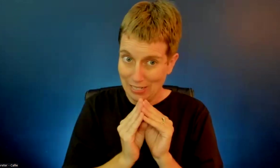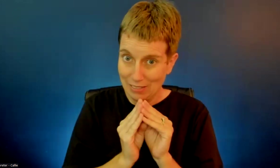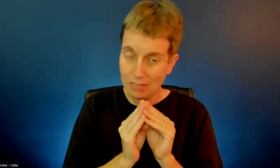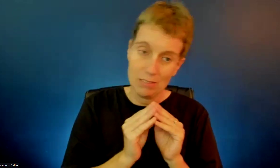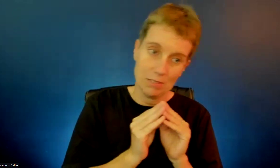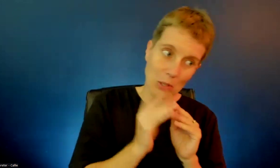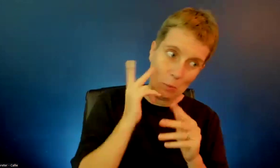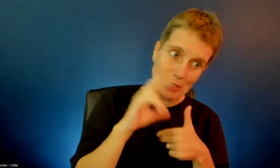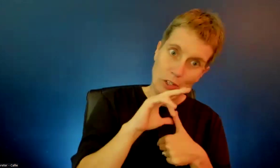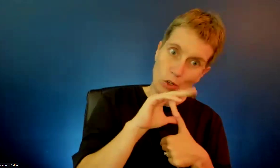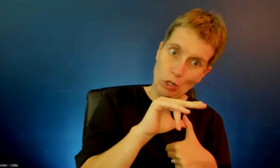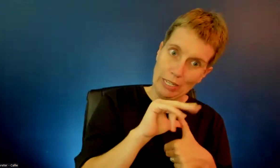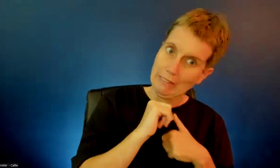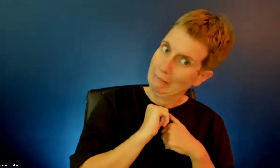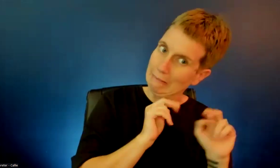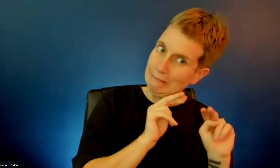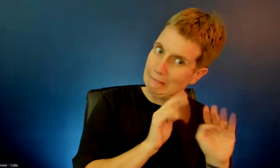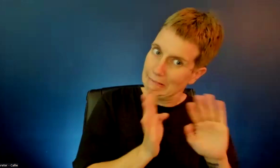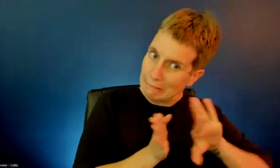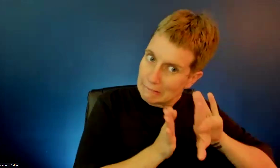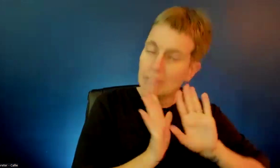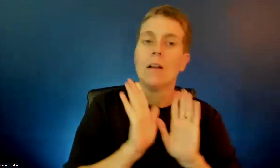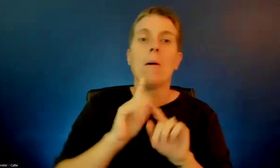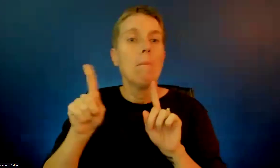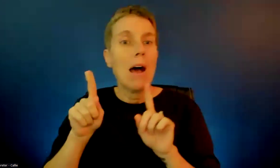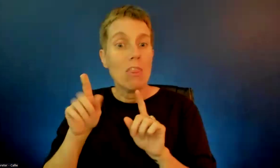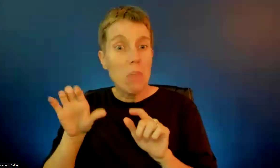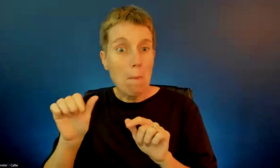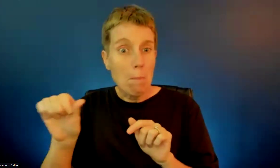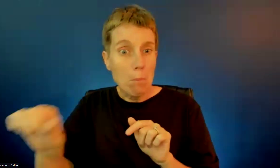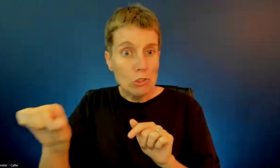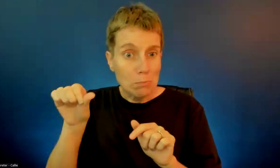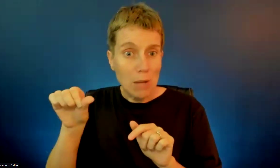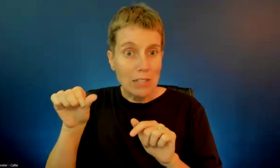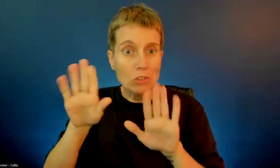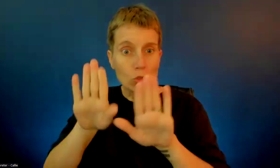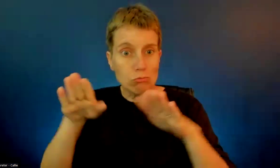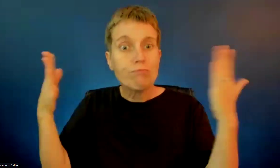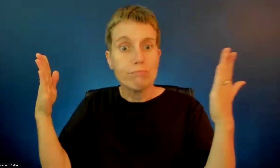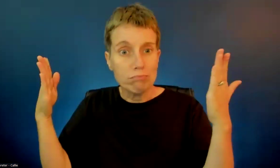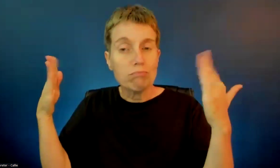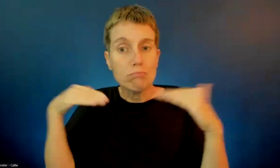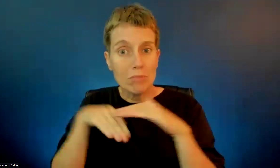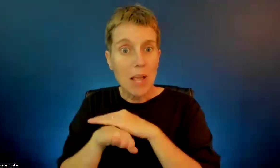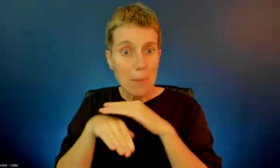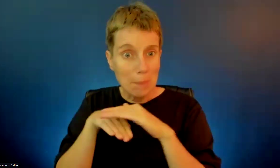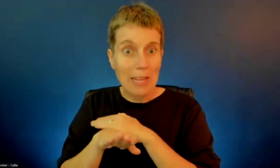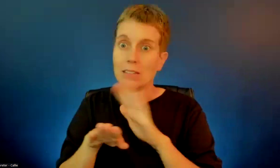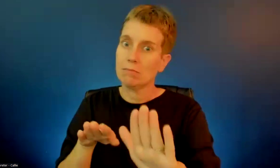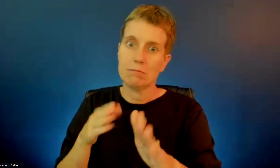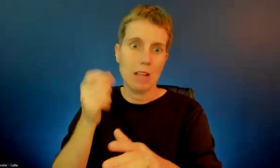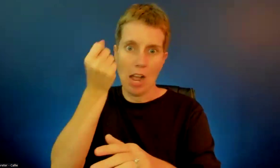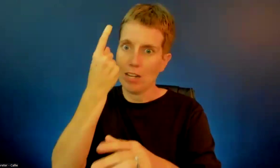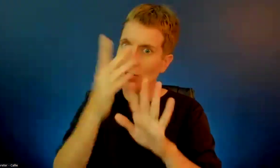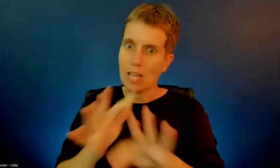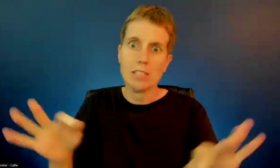the status is on the push buttons to get in the doors. I understand they're important, and I appreciate that all the way